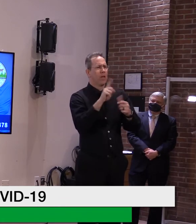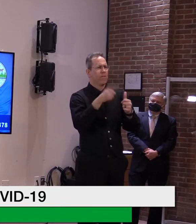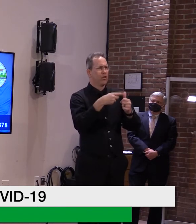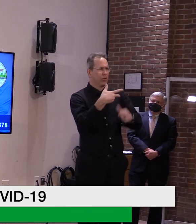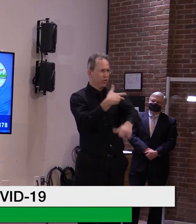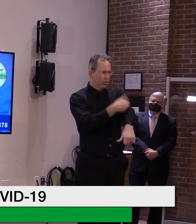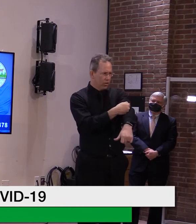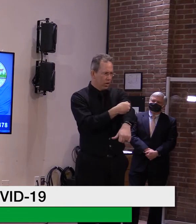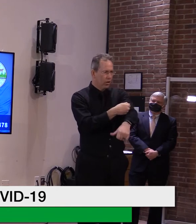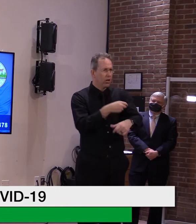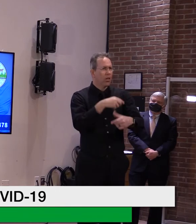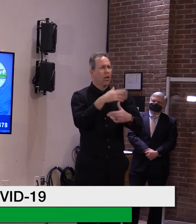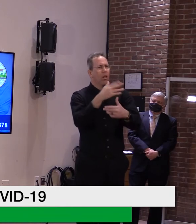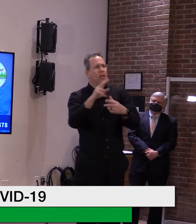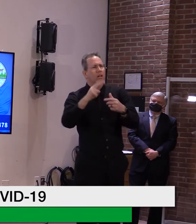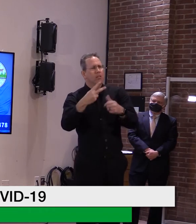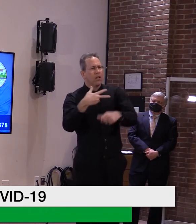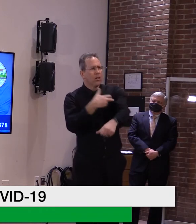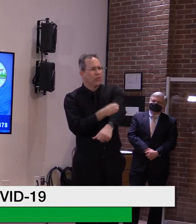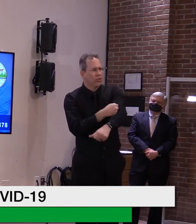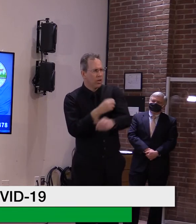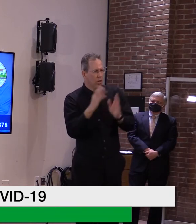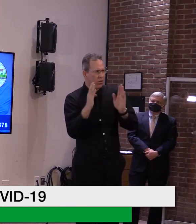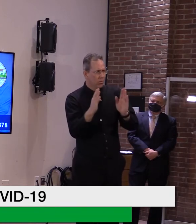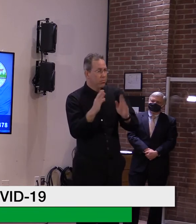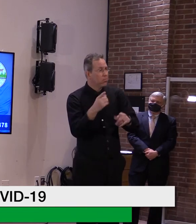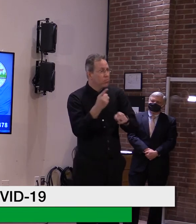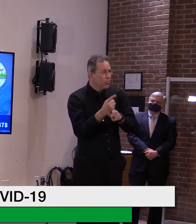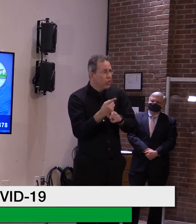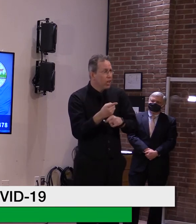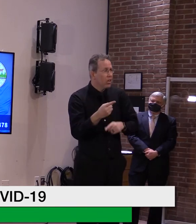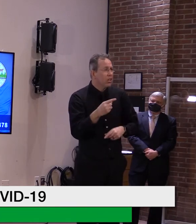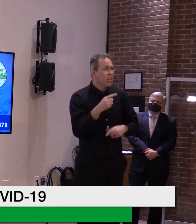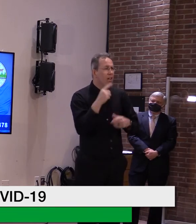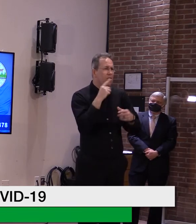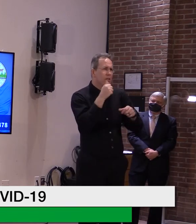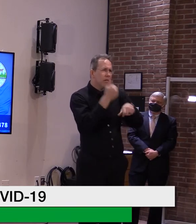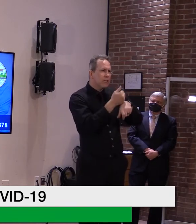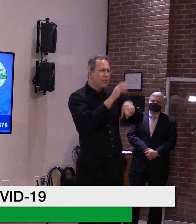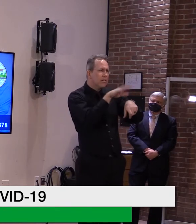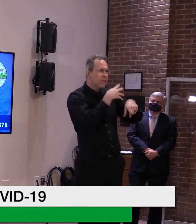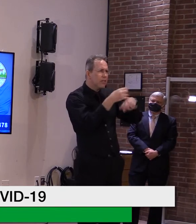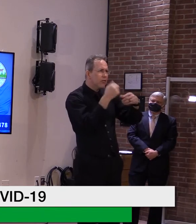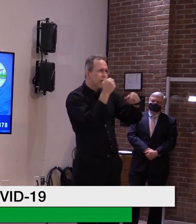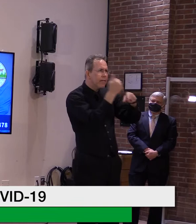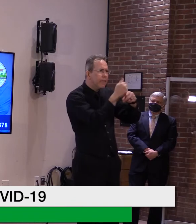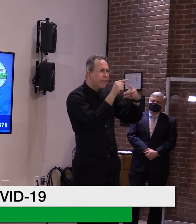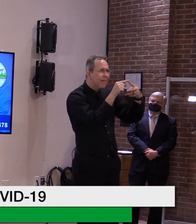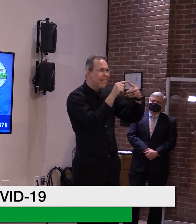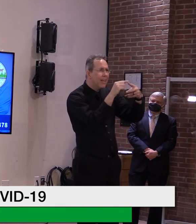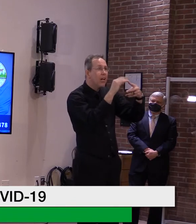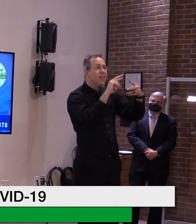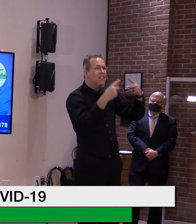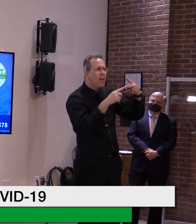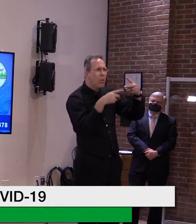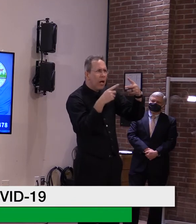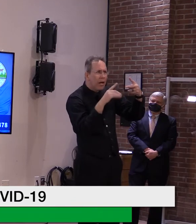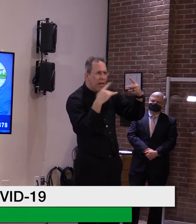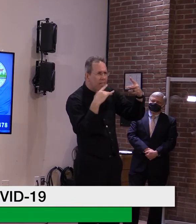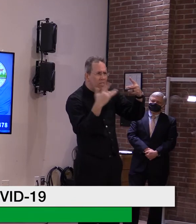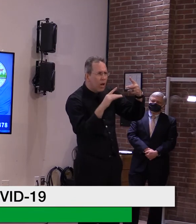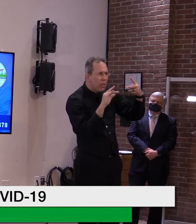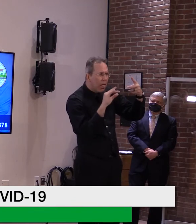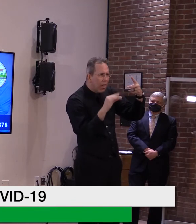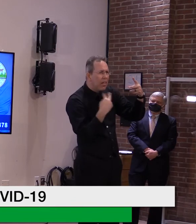because of a scheduling system not able to accommodate, uh, something beyond the end of the month. So if you got your vaccine on